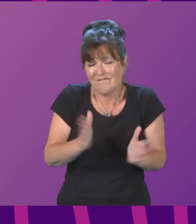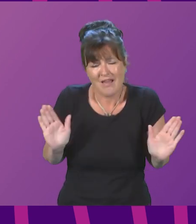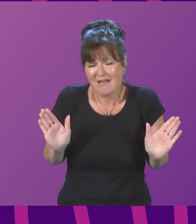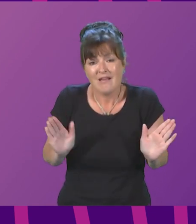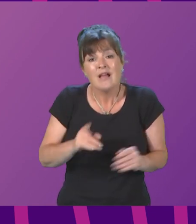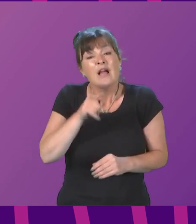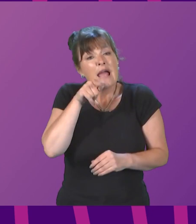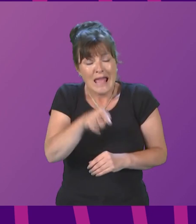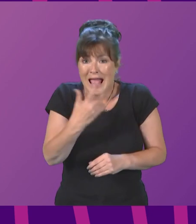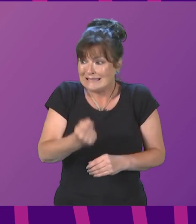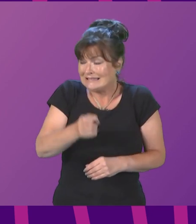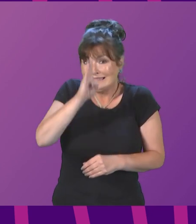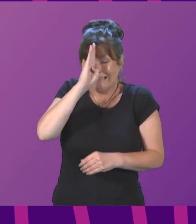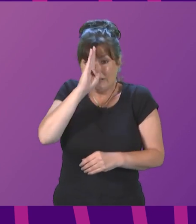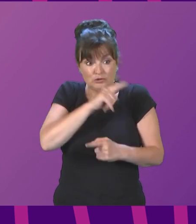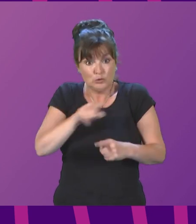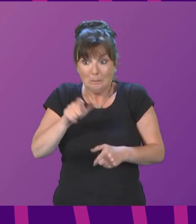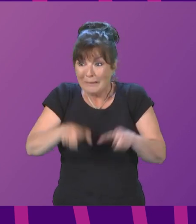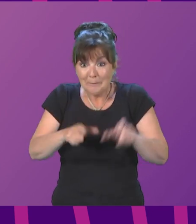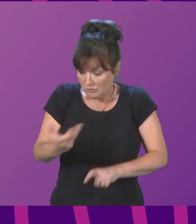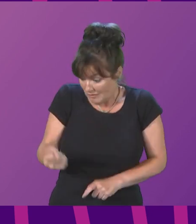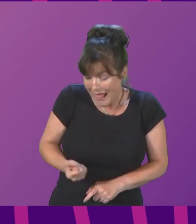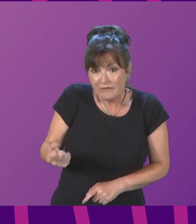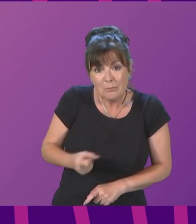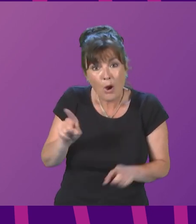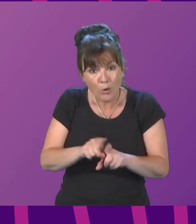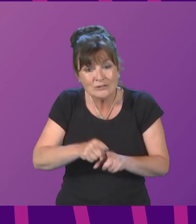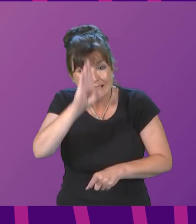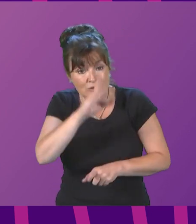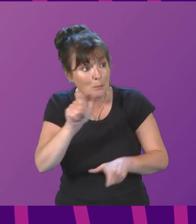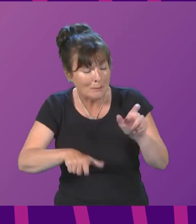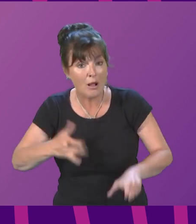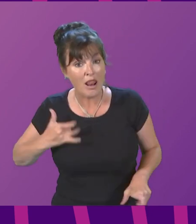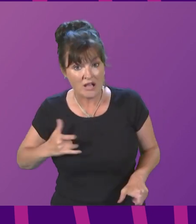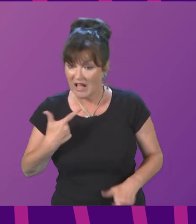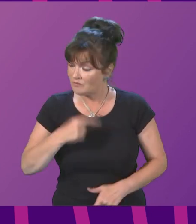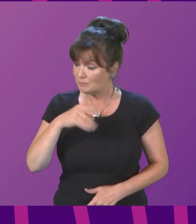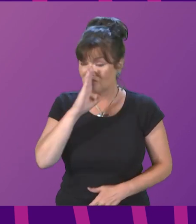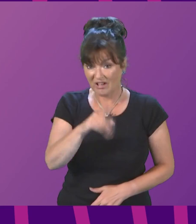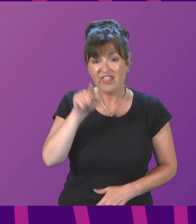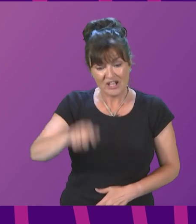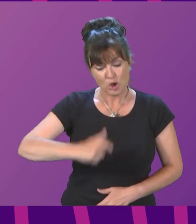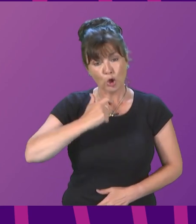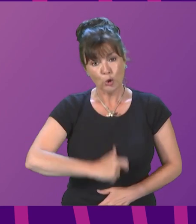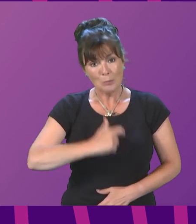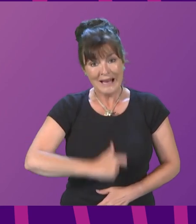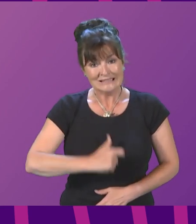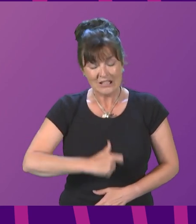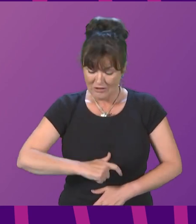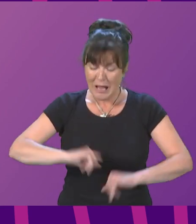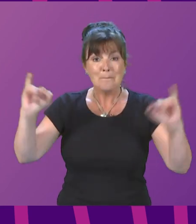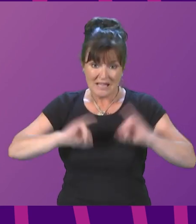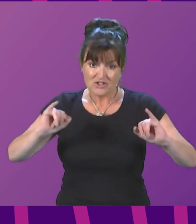not just to livelihoods, but also to lives. It is, to be blunt, a humanitarian emergency.